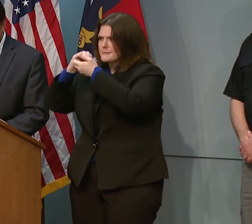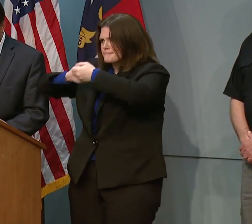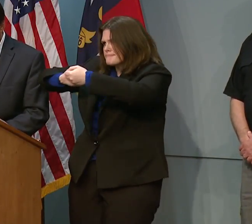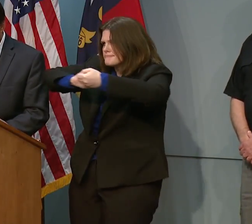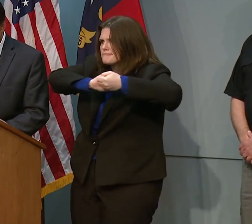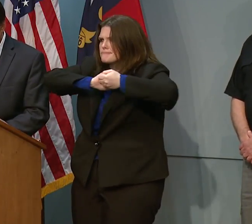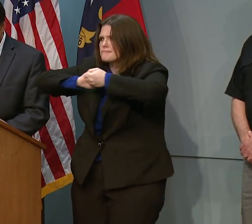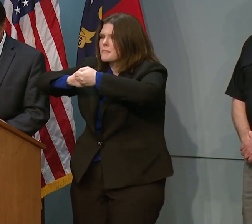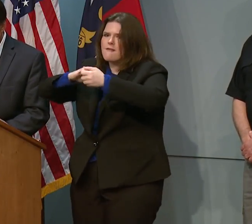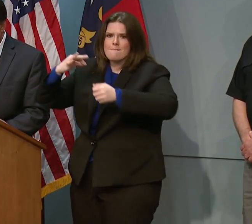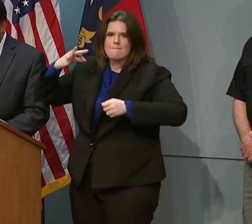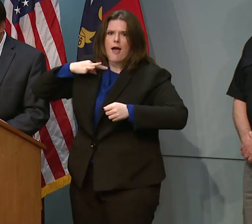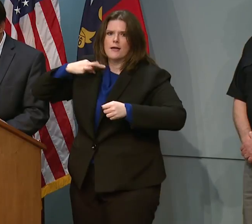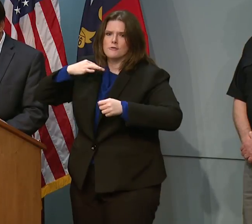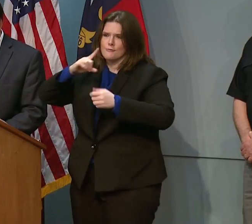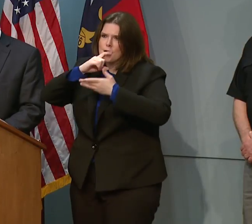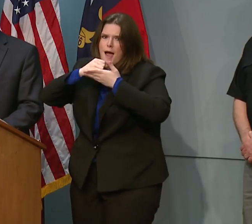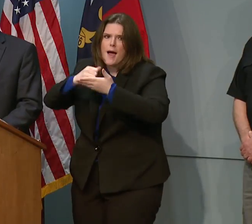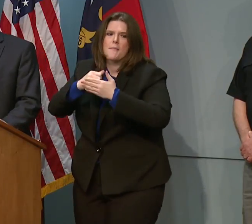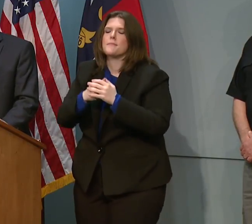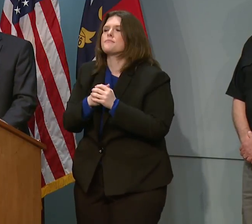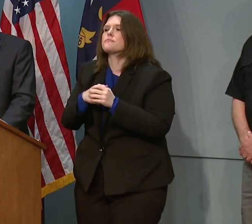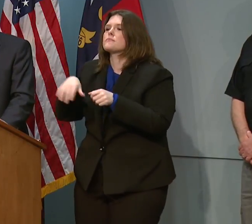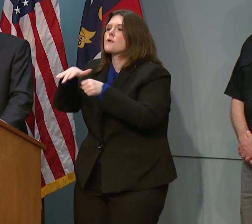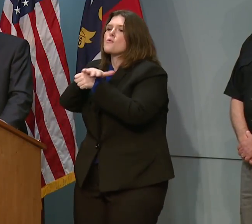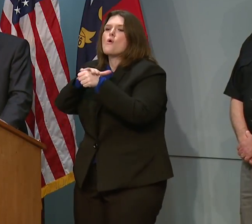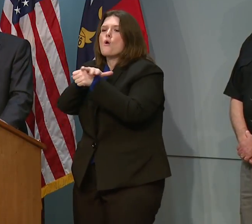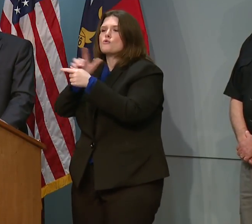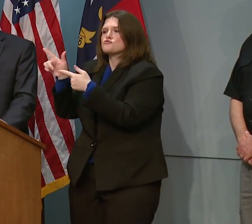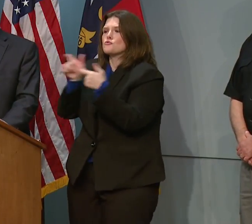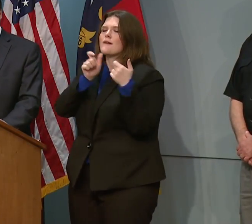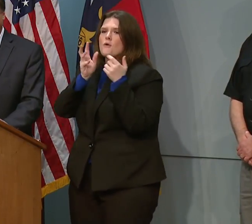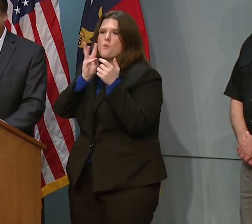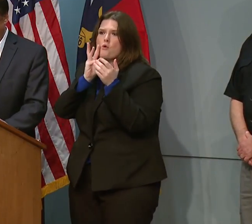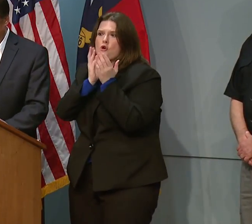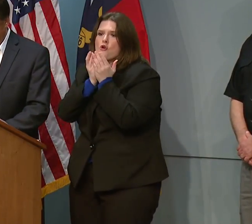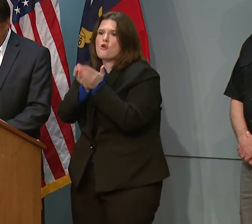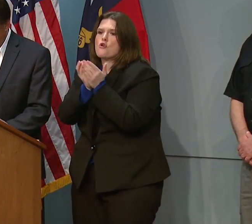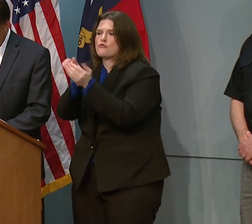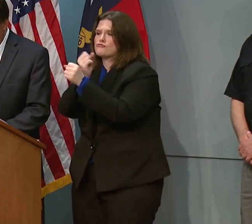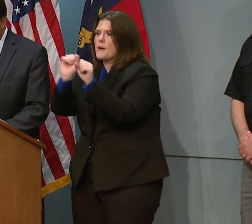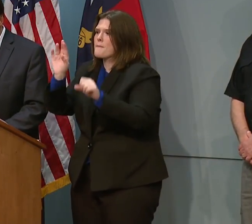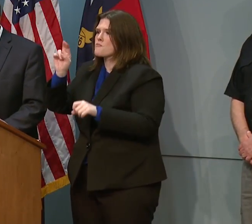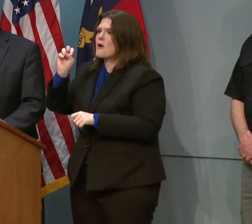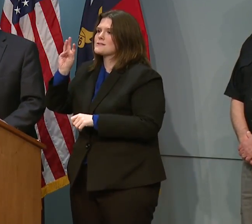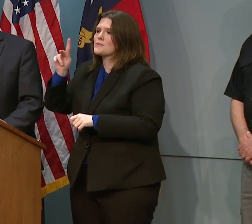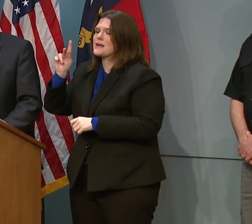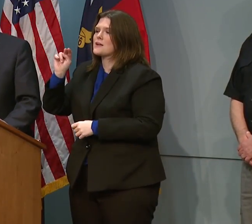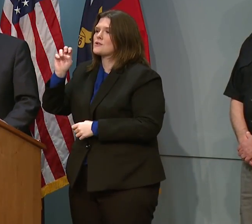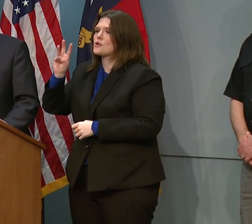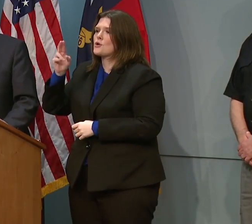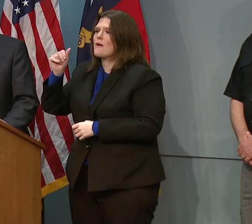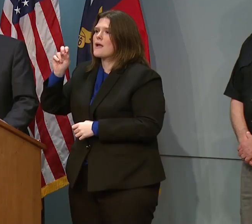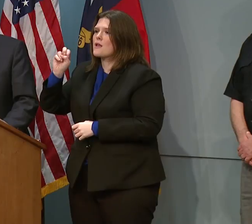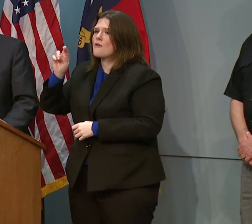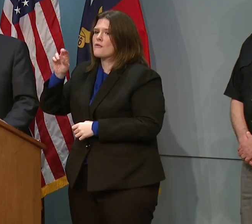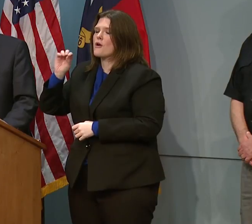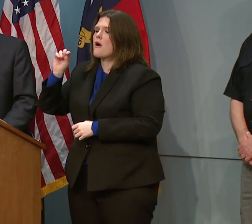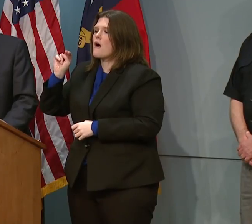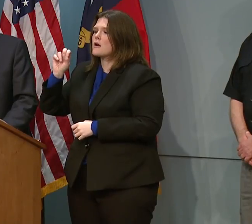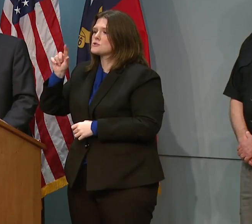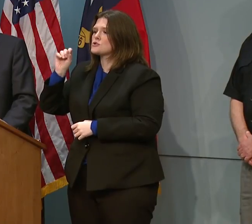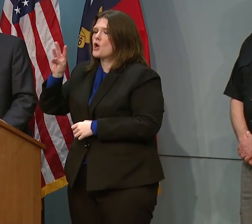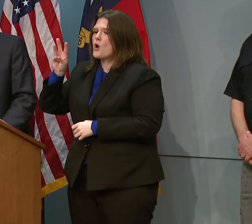volunteers, I might add. There are local swift water rescue teams in Brunswick, New Hanover, Onslow, Pitt, Wilson, Cumberland, and